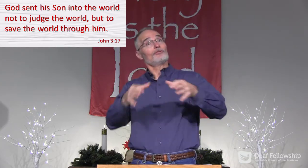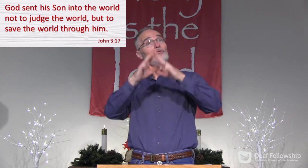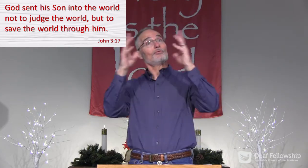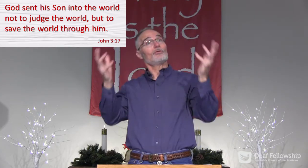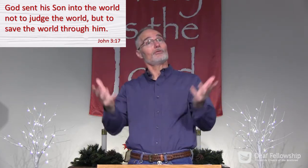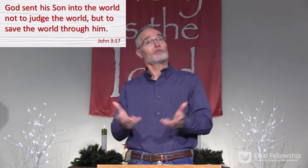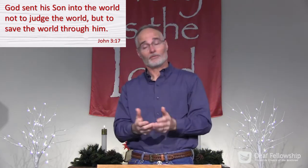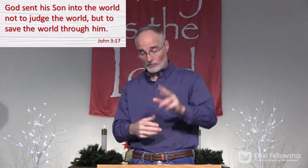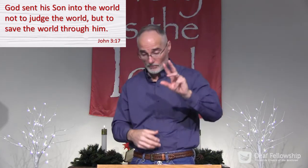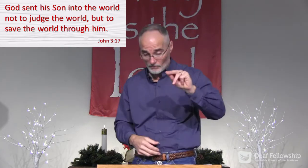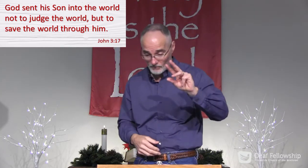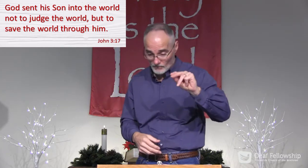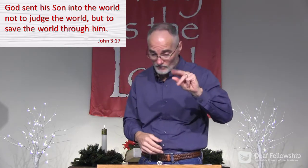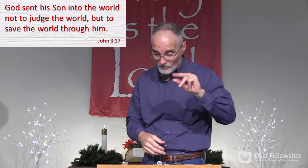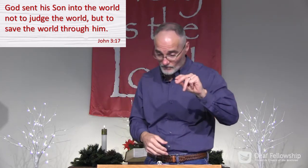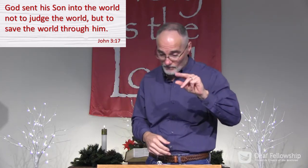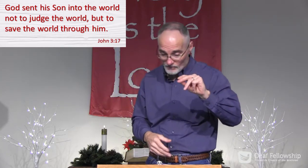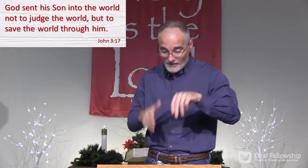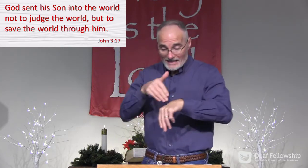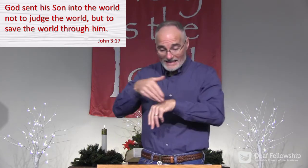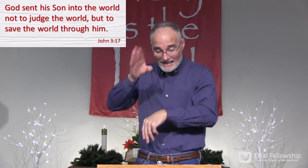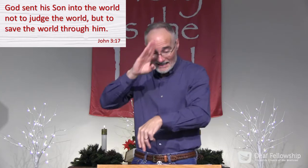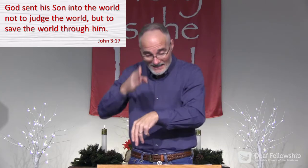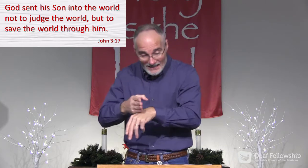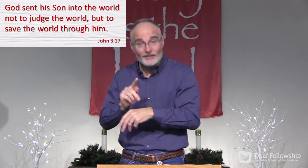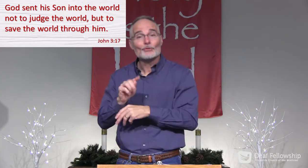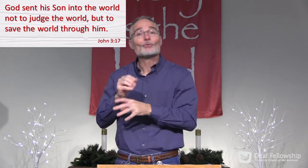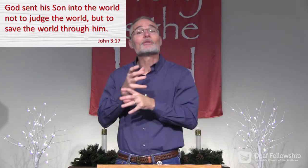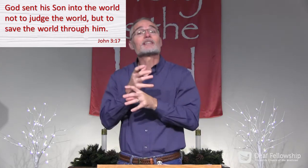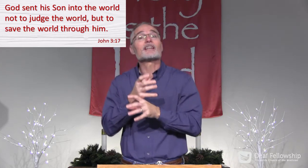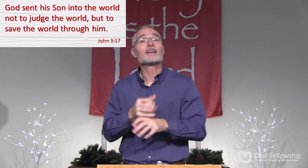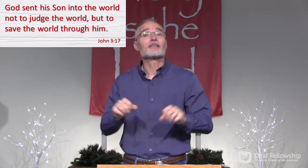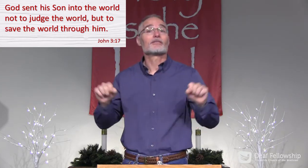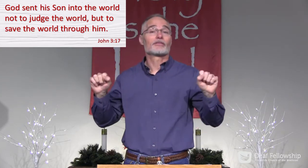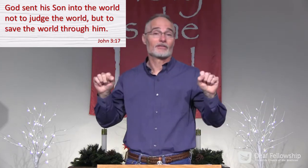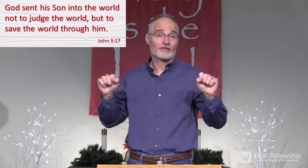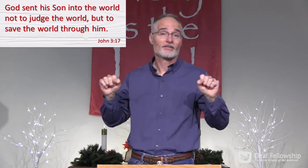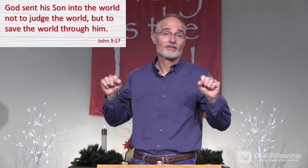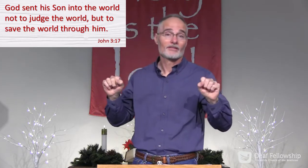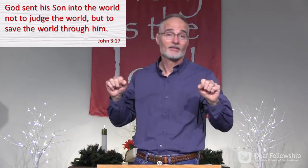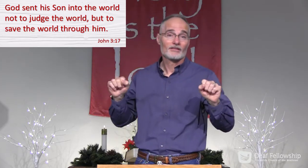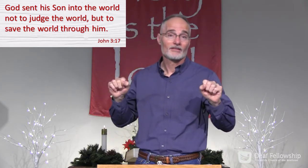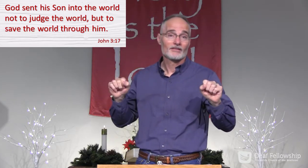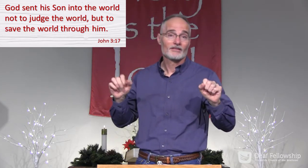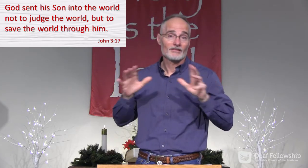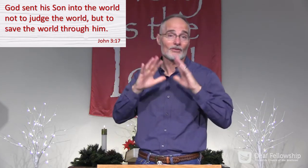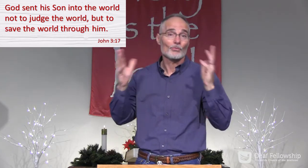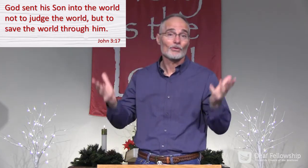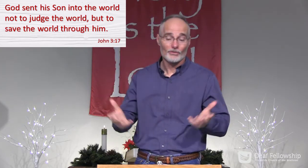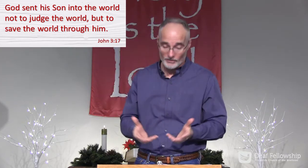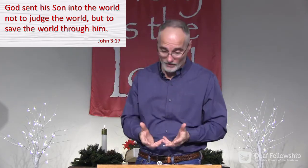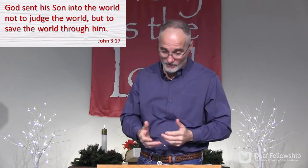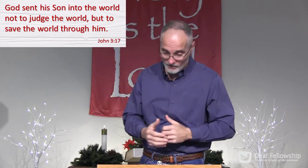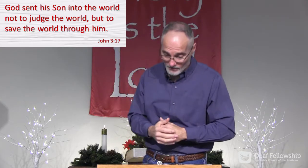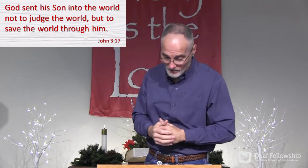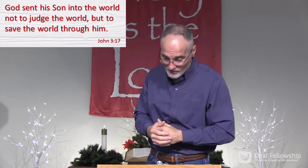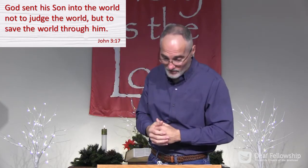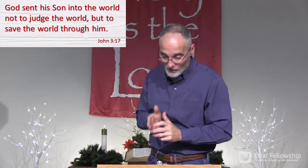not to judge the world but He sent His Son to save the world through